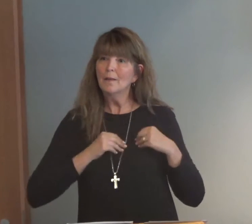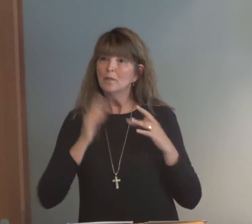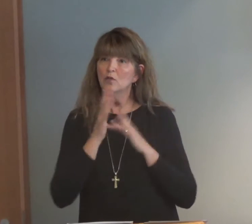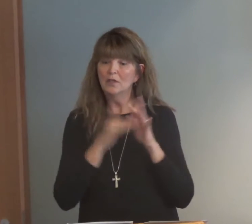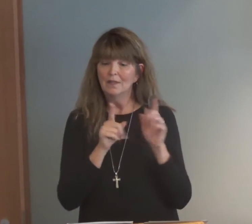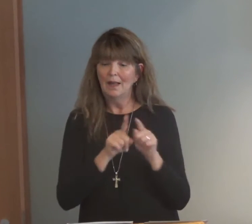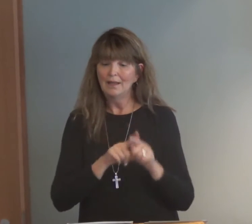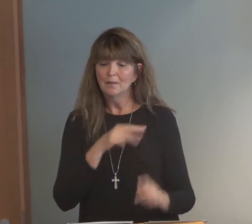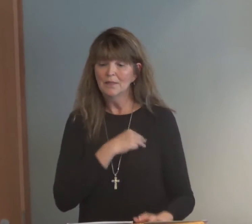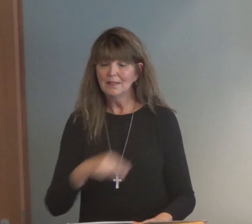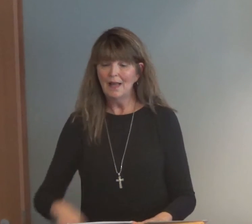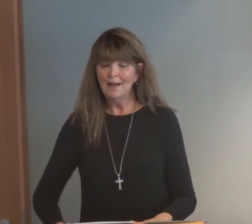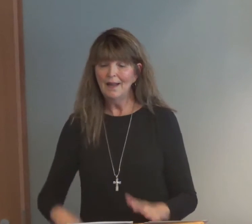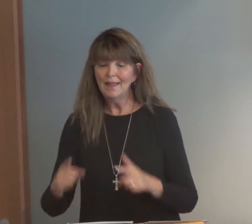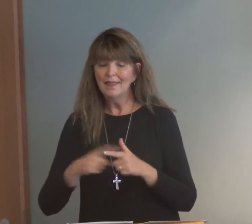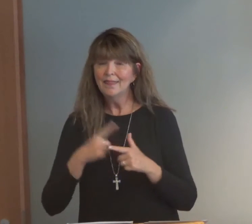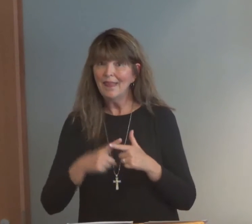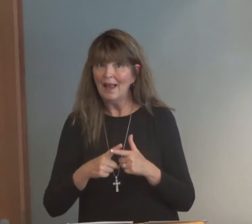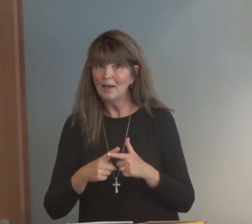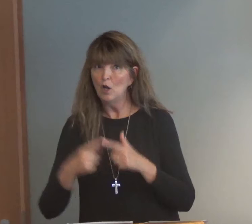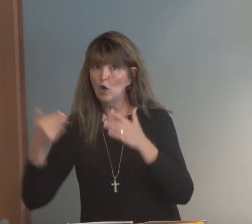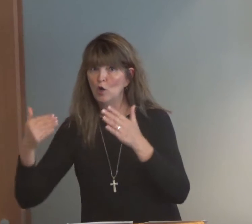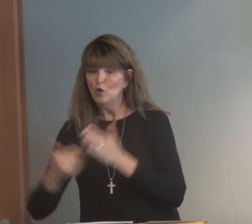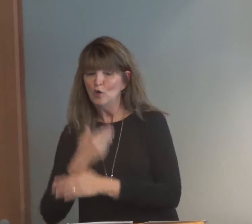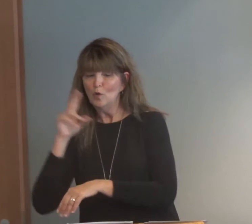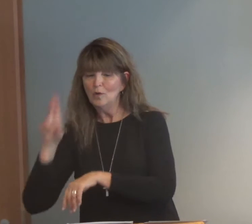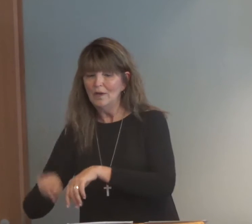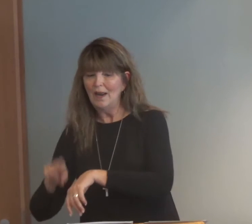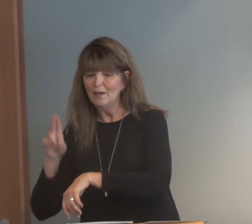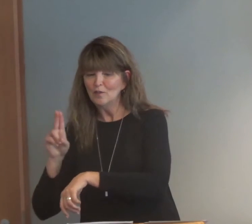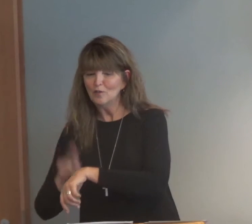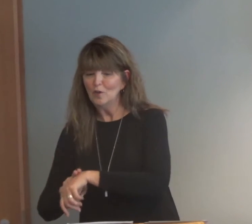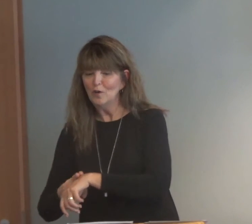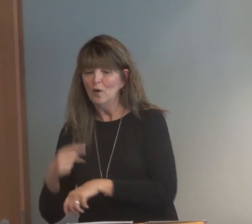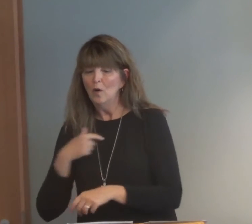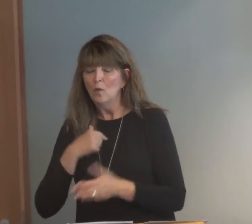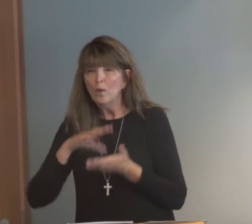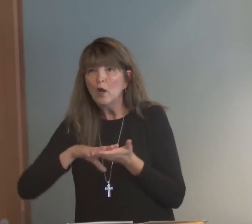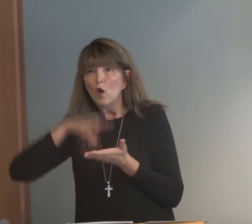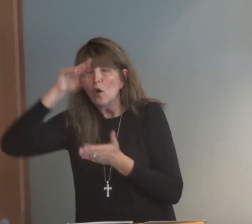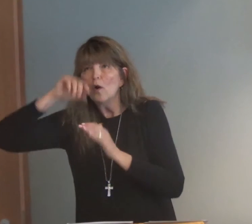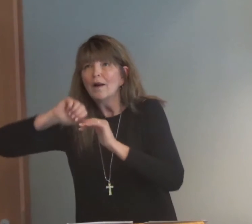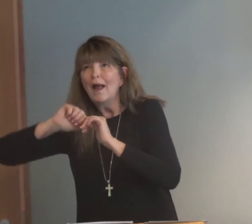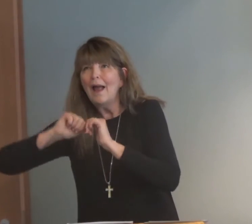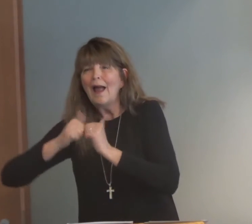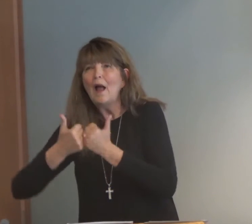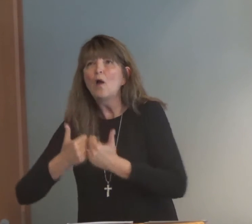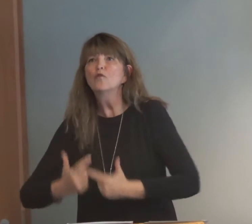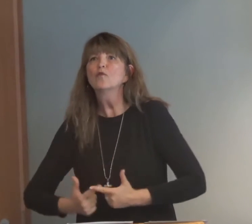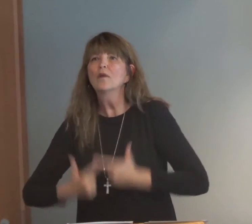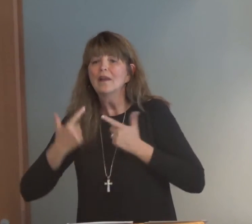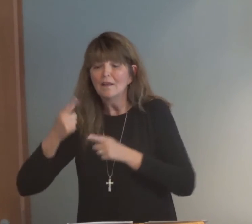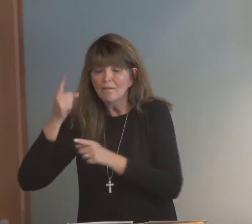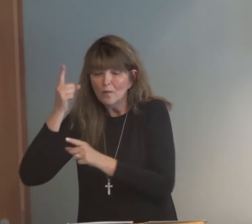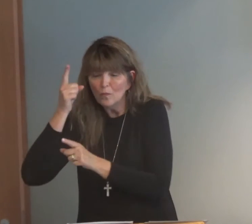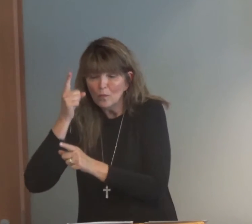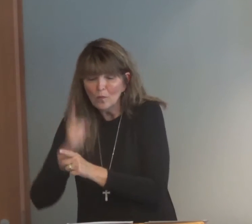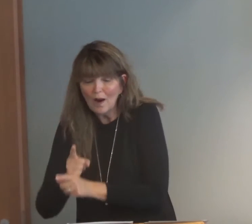But once we accept Jesus as our Messiah, then the new nature starts to take